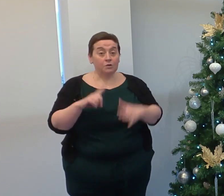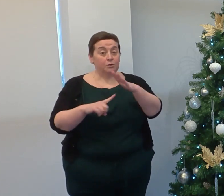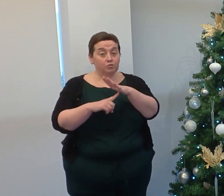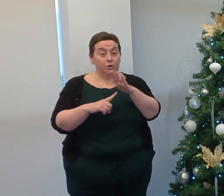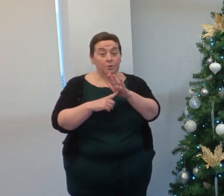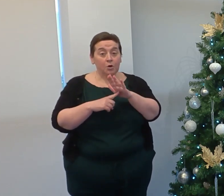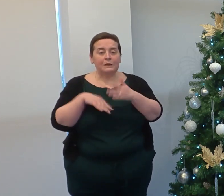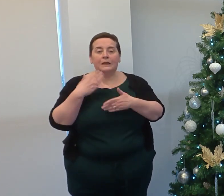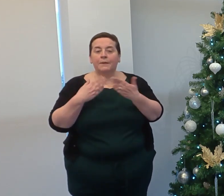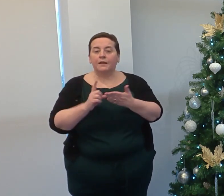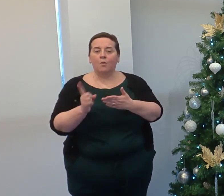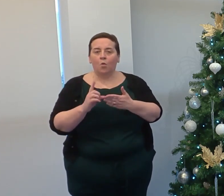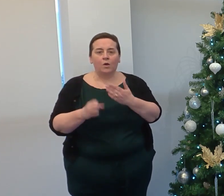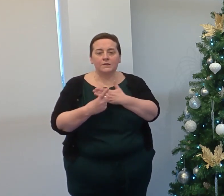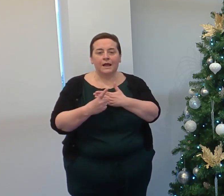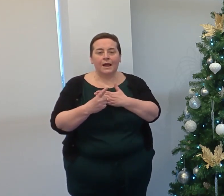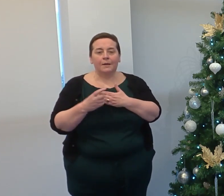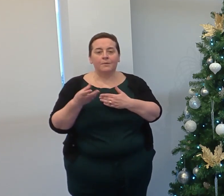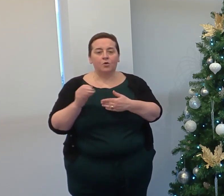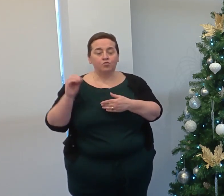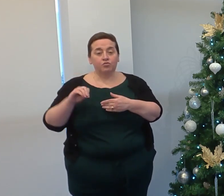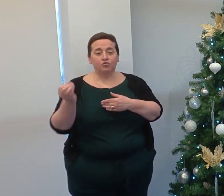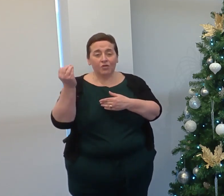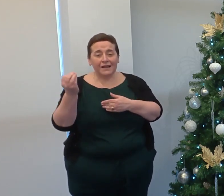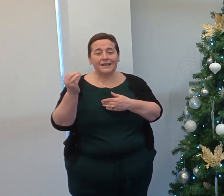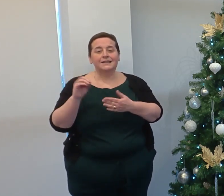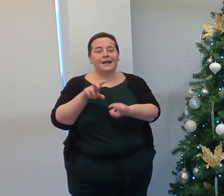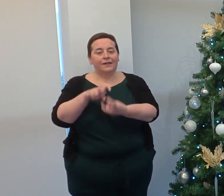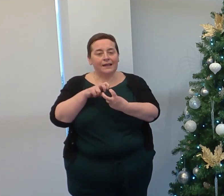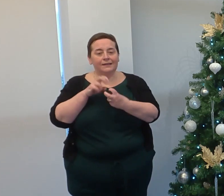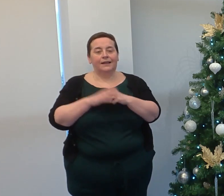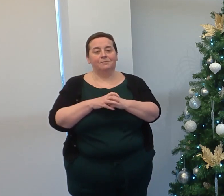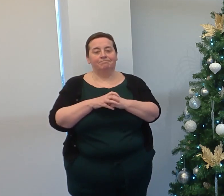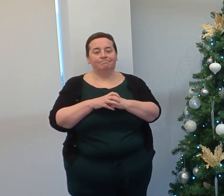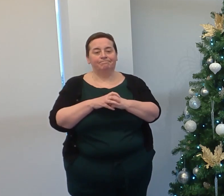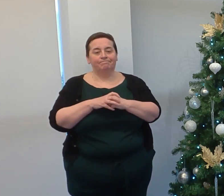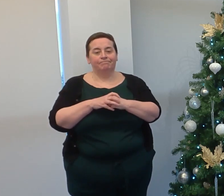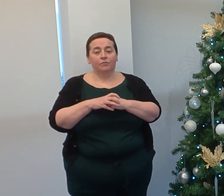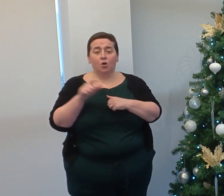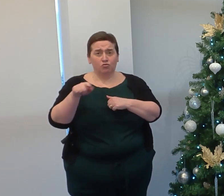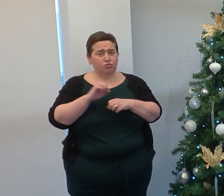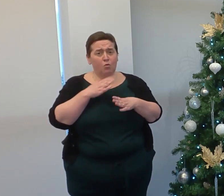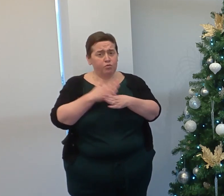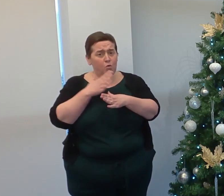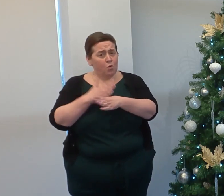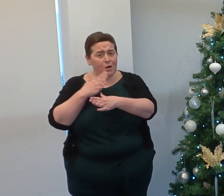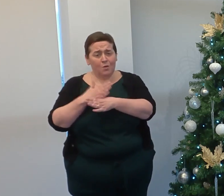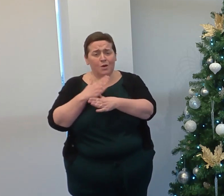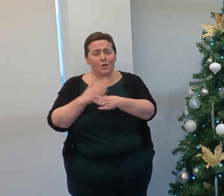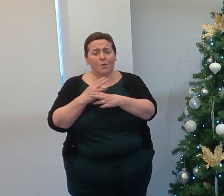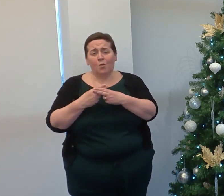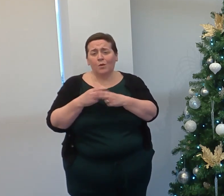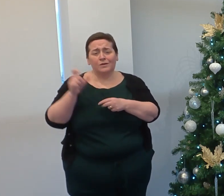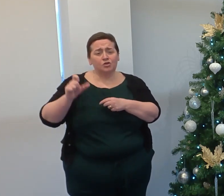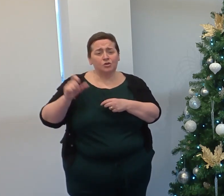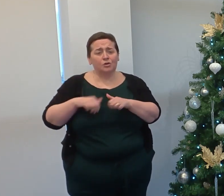most importantly, is a rundown of where we are with credits and the intake, student intake. You have all been working extremely hard